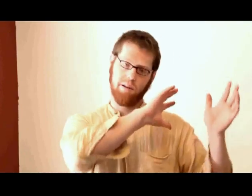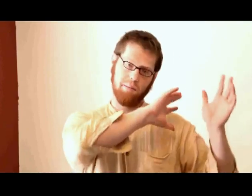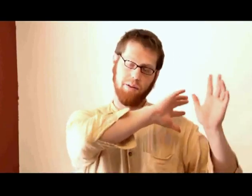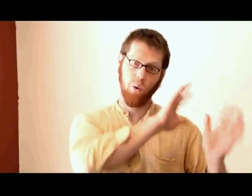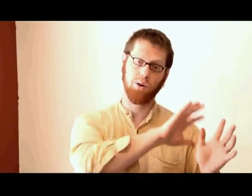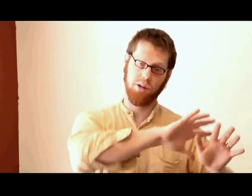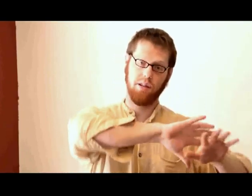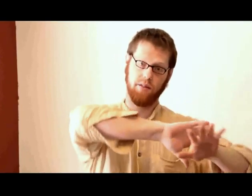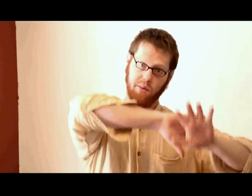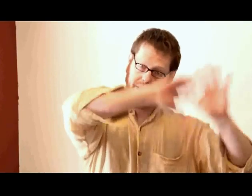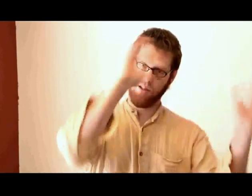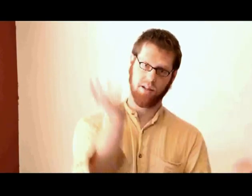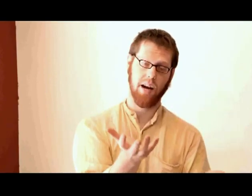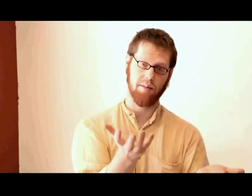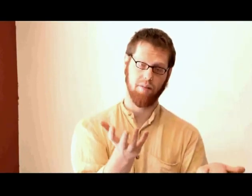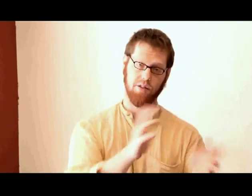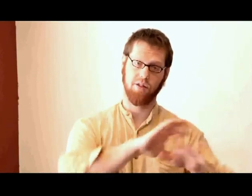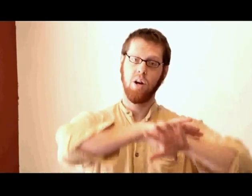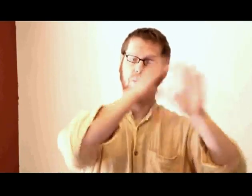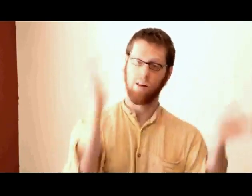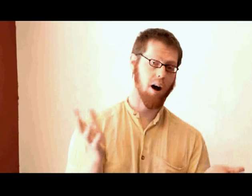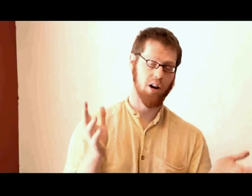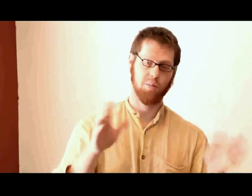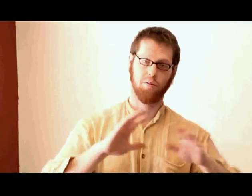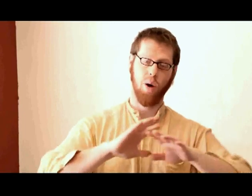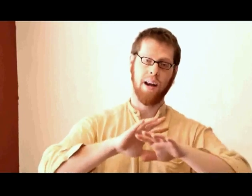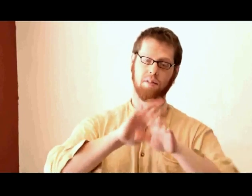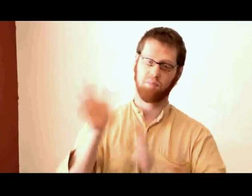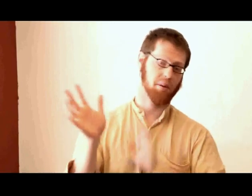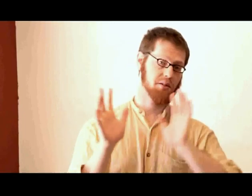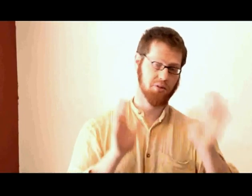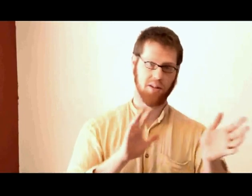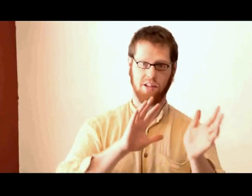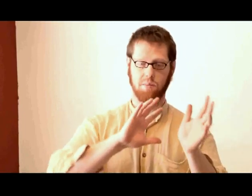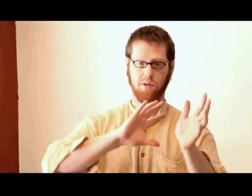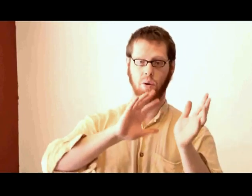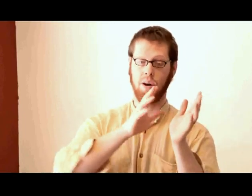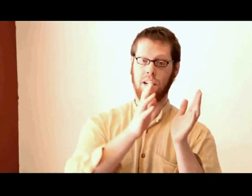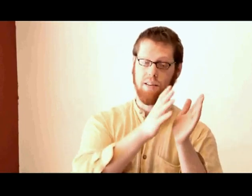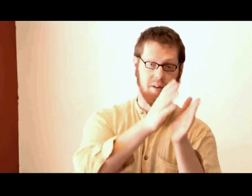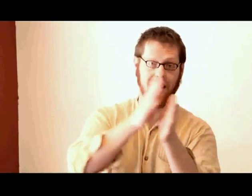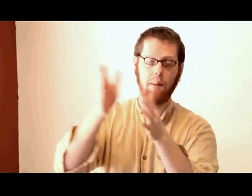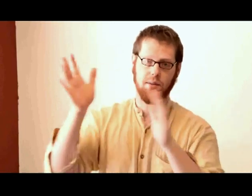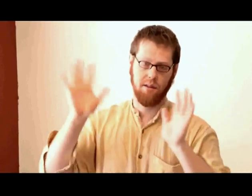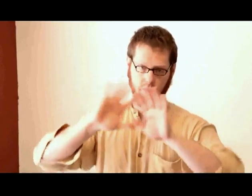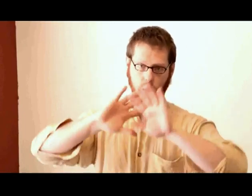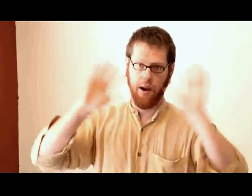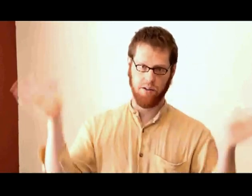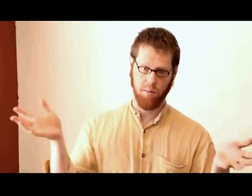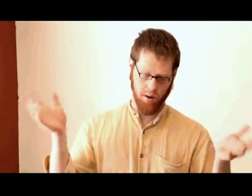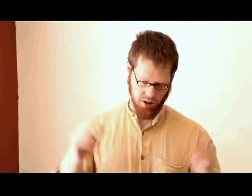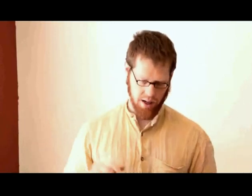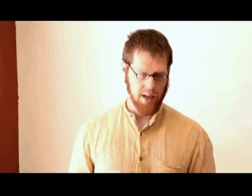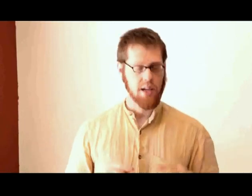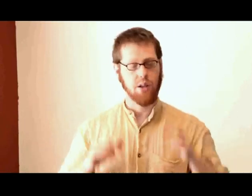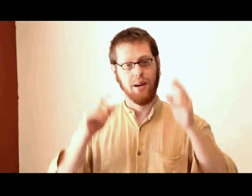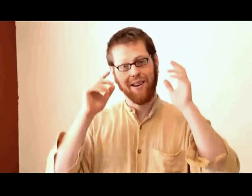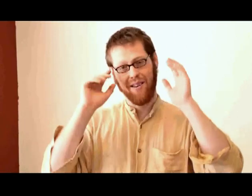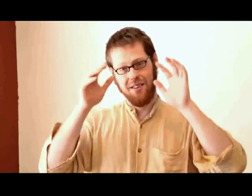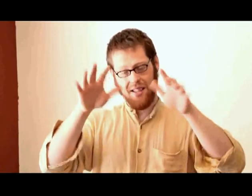little bit about the origins of the Religious Society of Friends, writ large, before any of the splits or schisms or different types of Quakers emerged. So in the